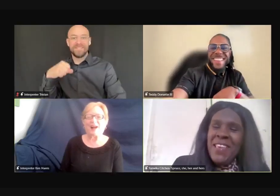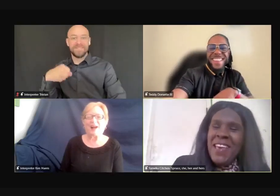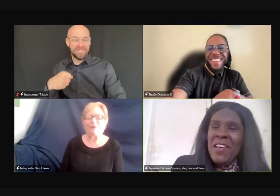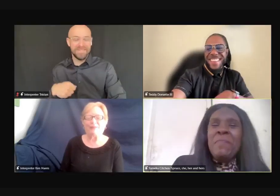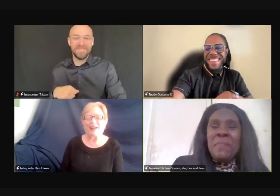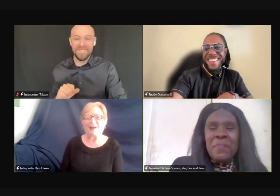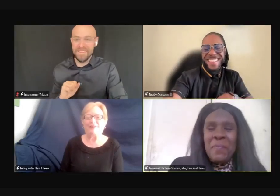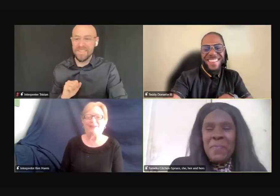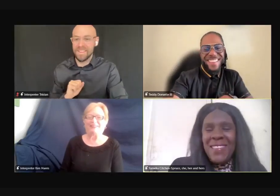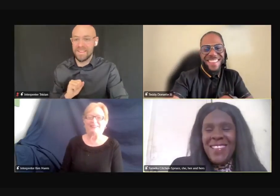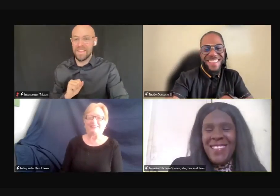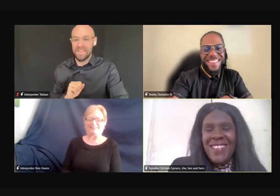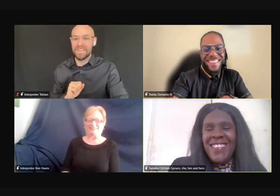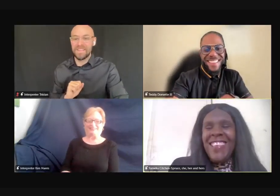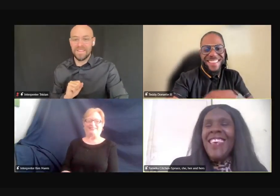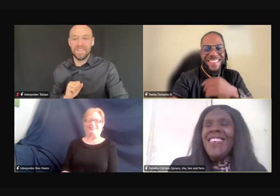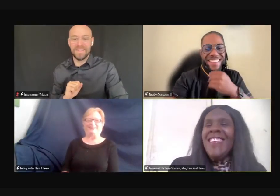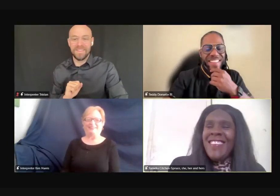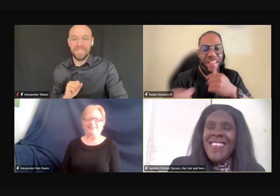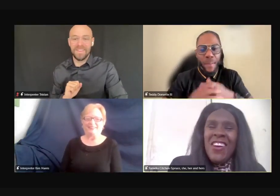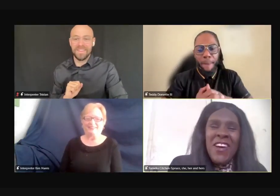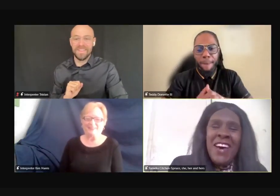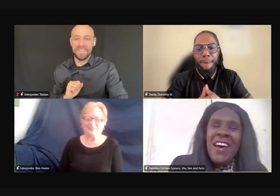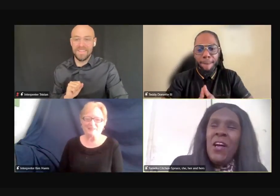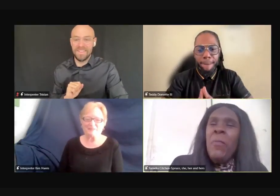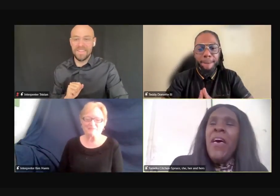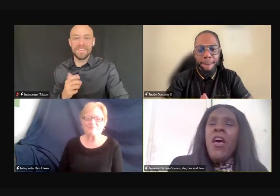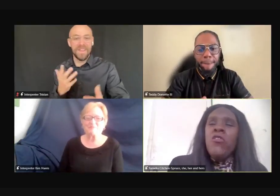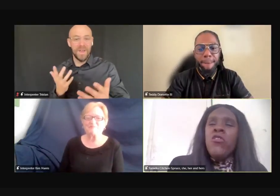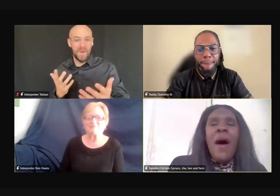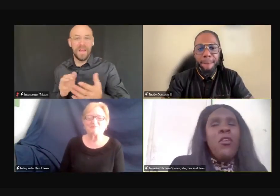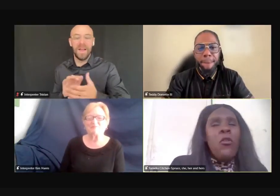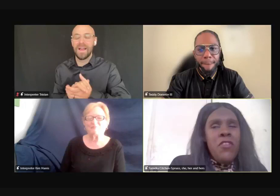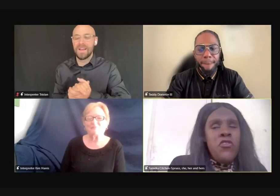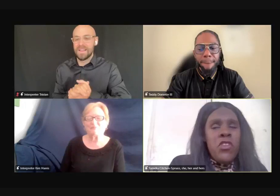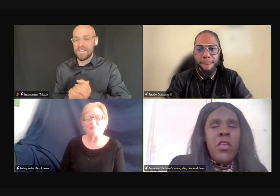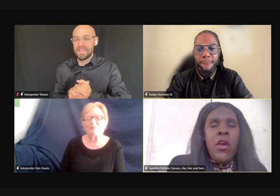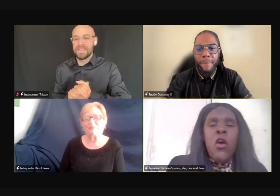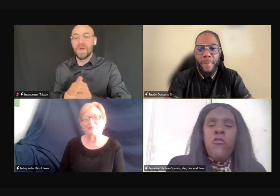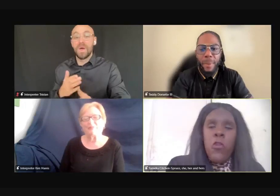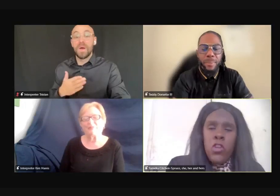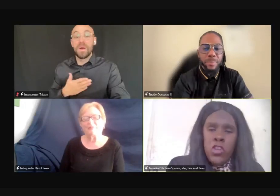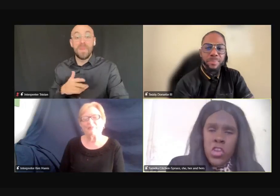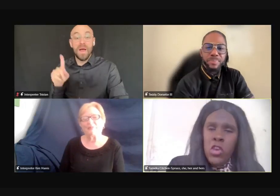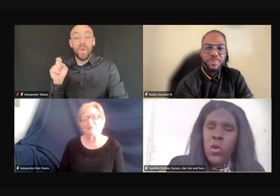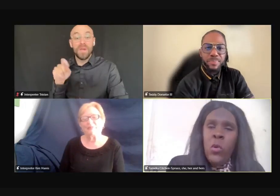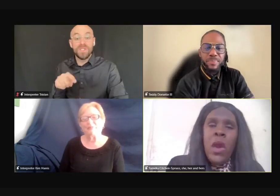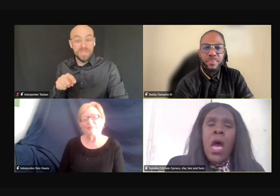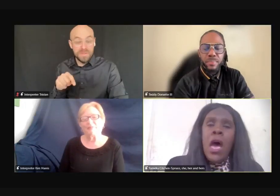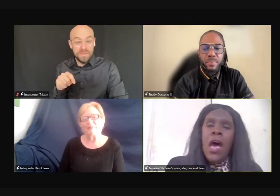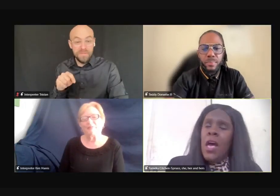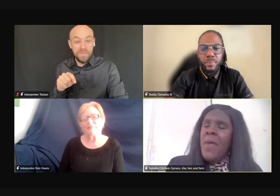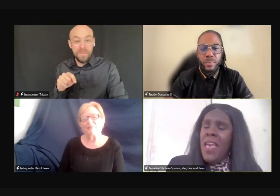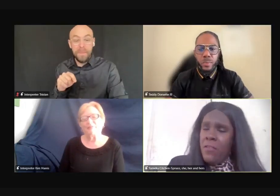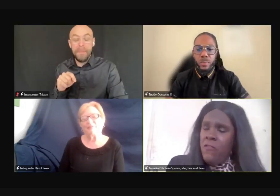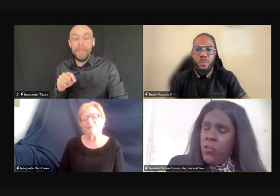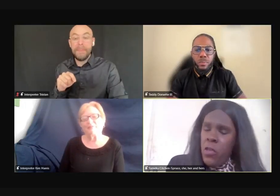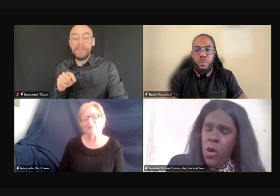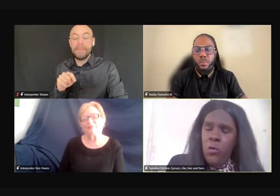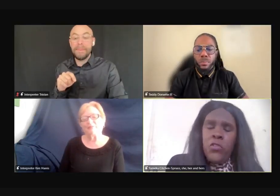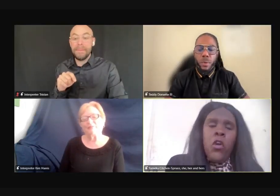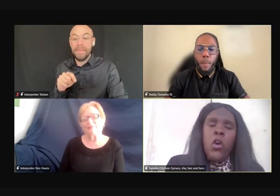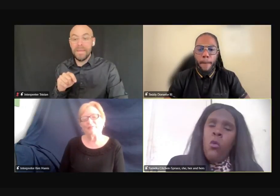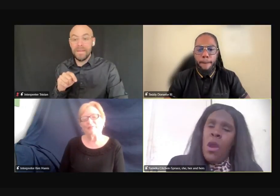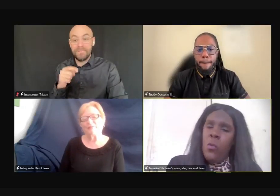Yeah, yeah, yeah. Wow. So, um, so my question for you, um, and